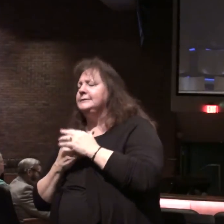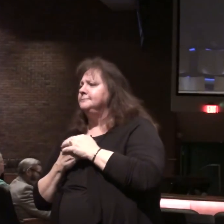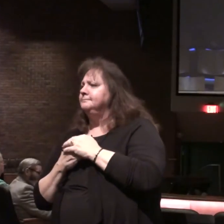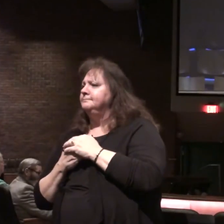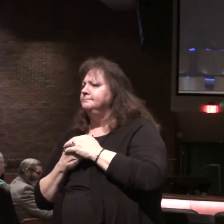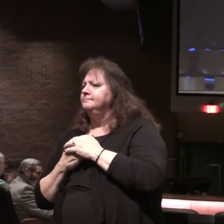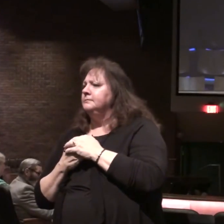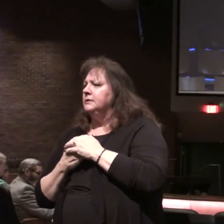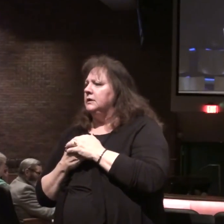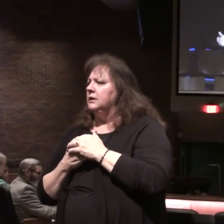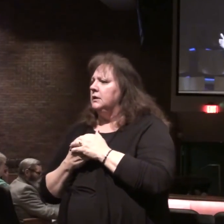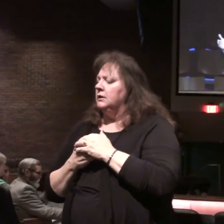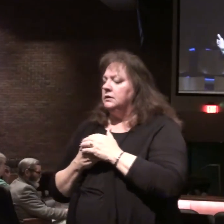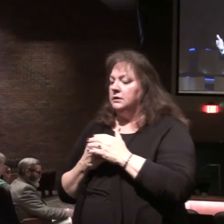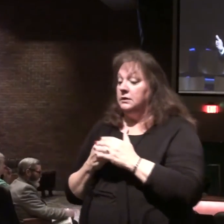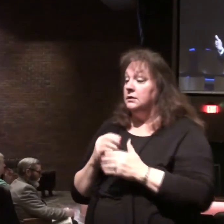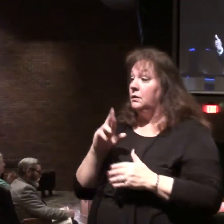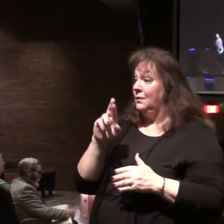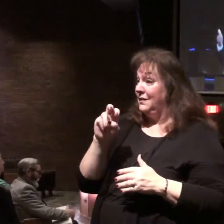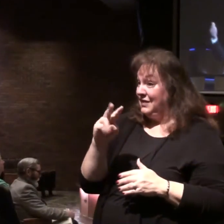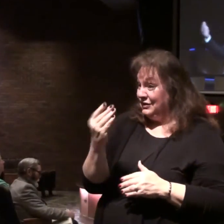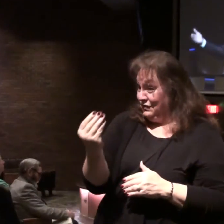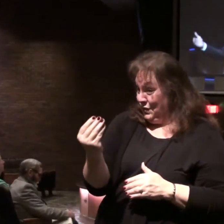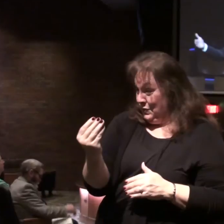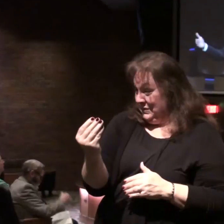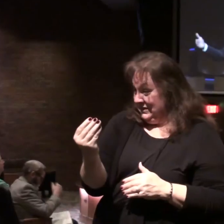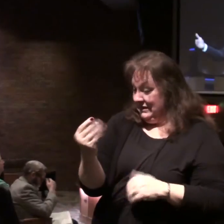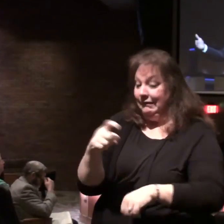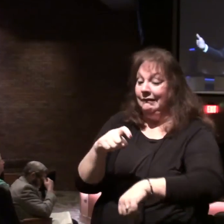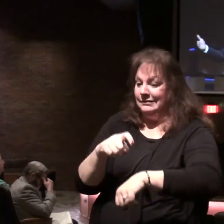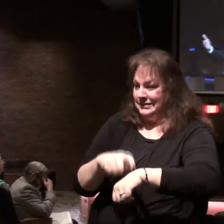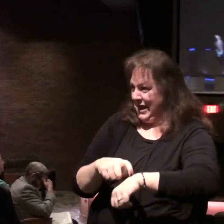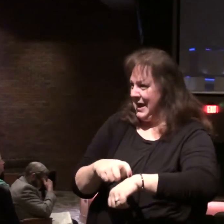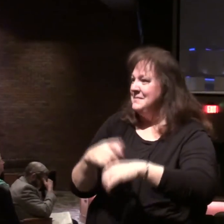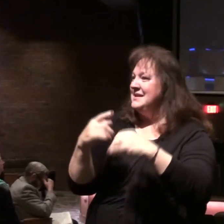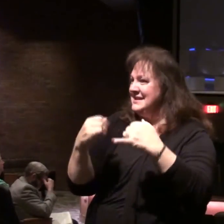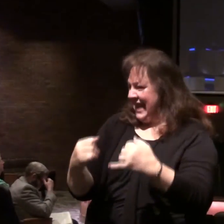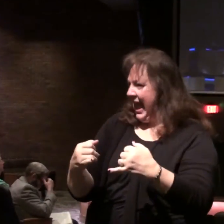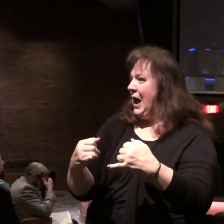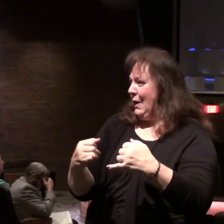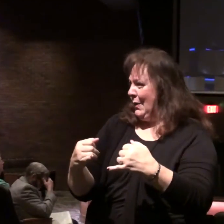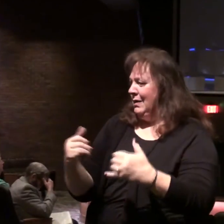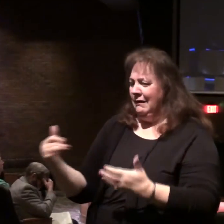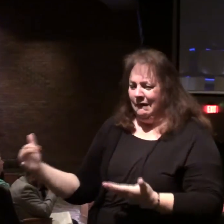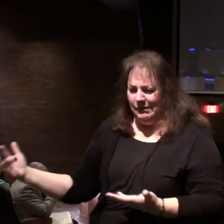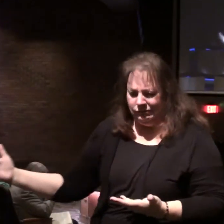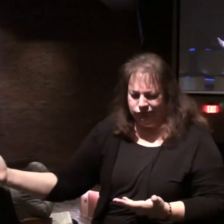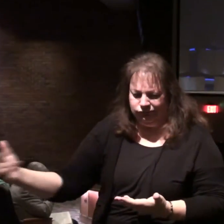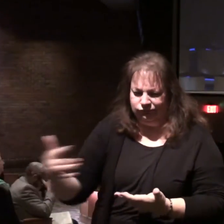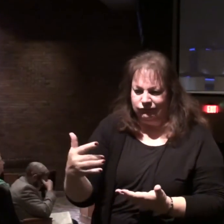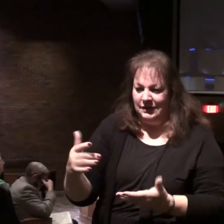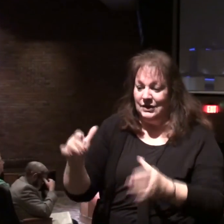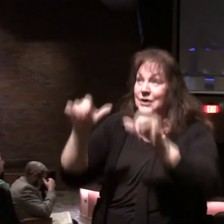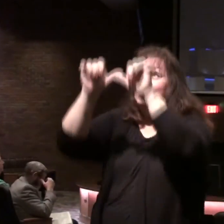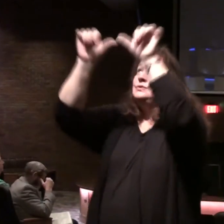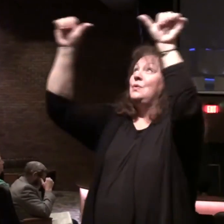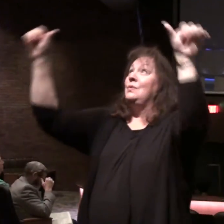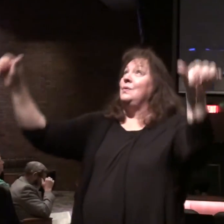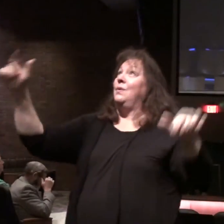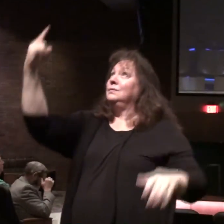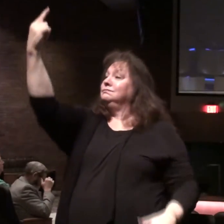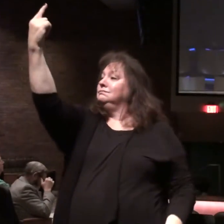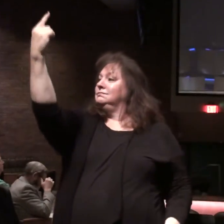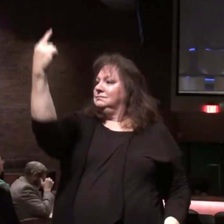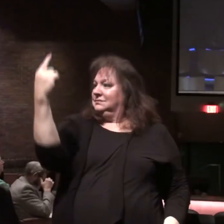We see the preview in chapter 14. We've come to the time when the judgment is there. So the altar that the angel comes out from